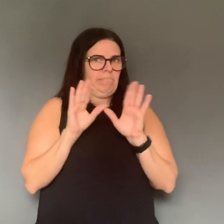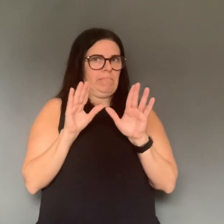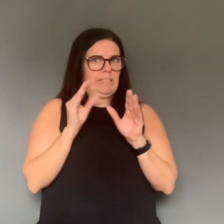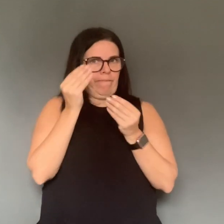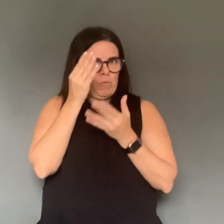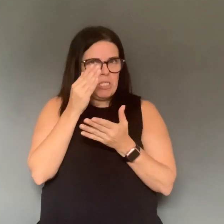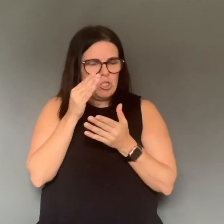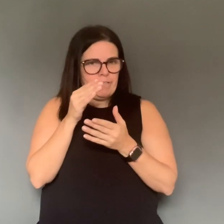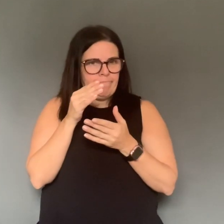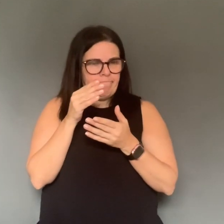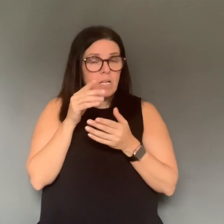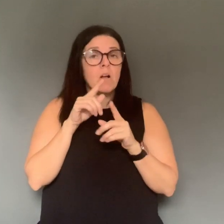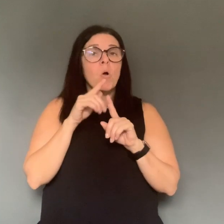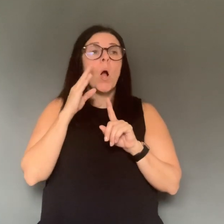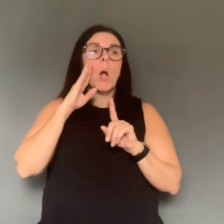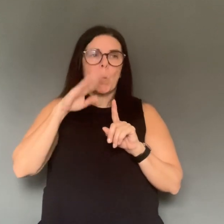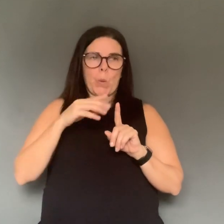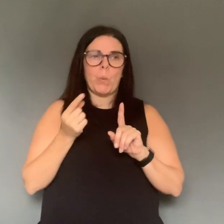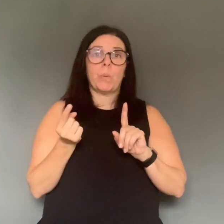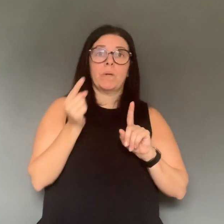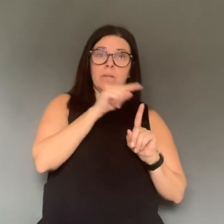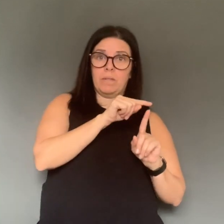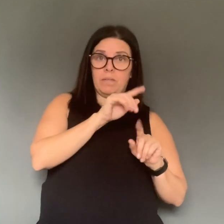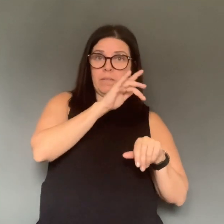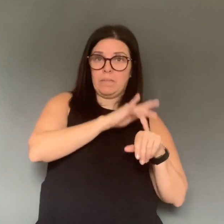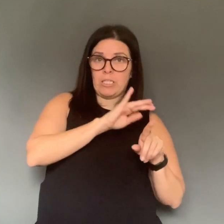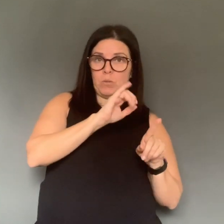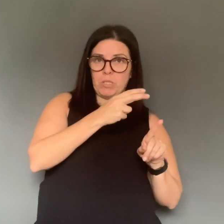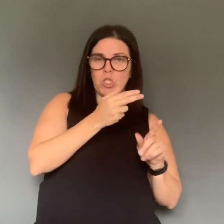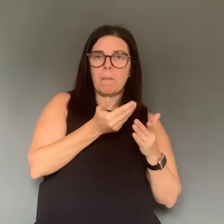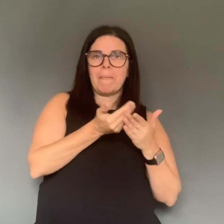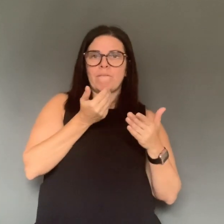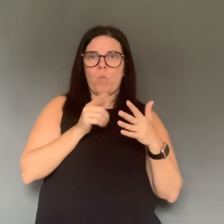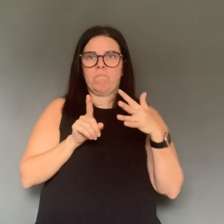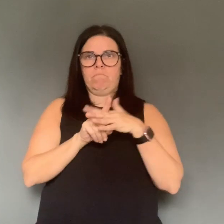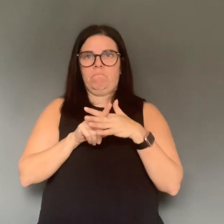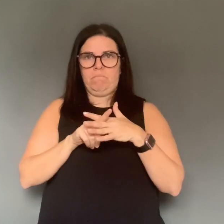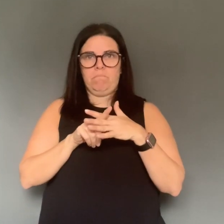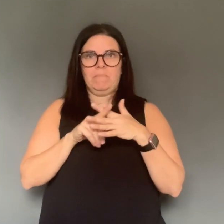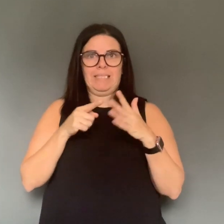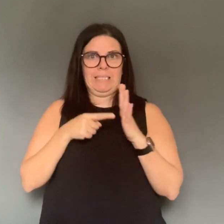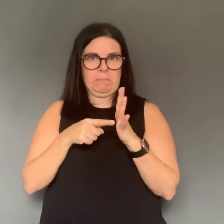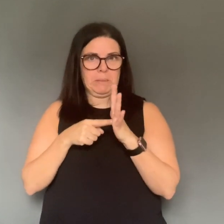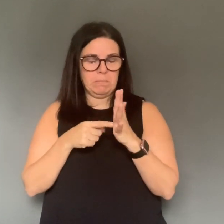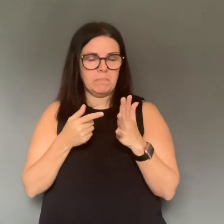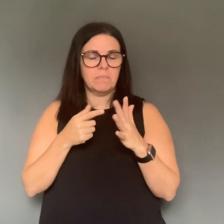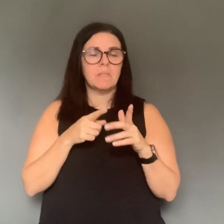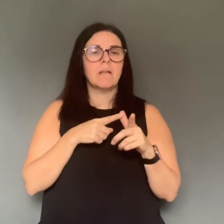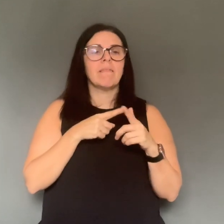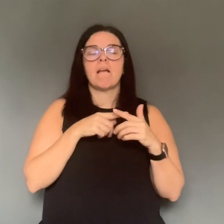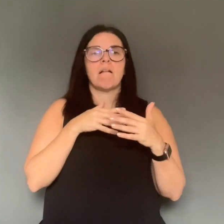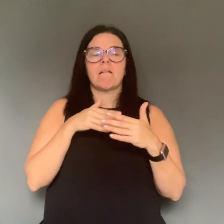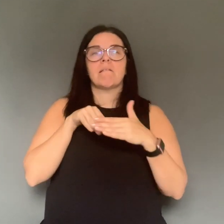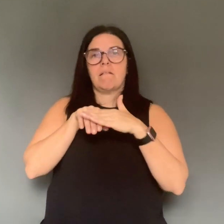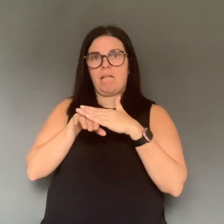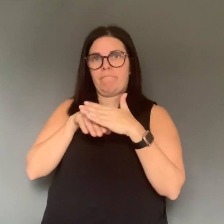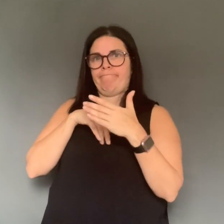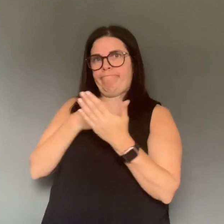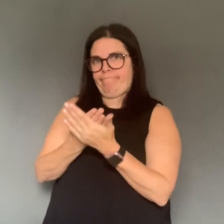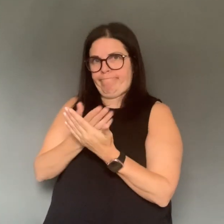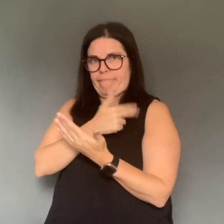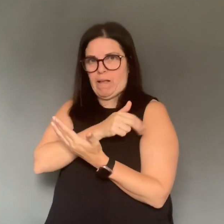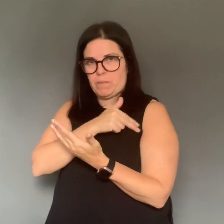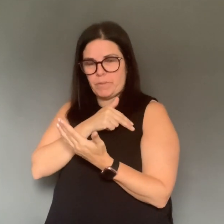some of these details we are still investigating. We, all I can say is the deceased traveled to Michigan before developing symptoms